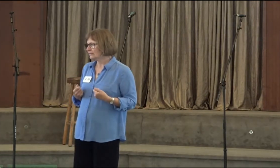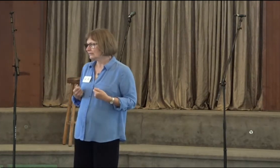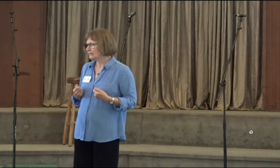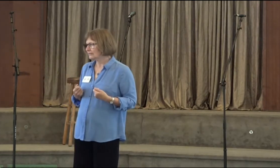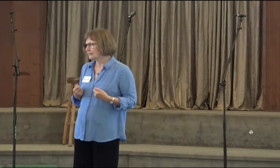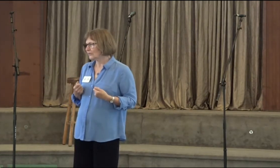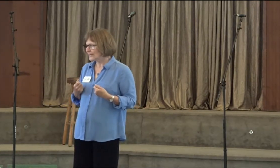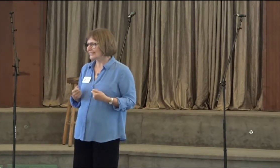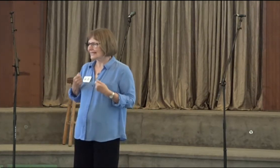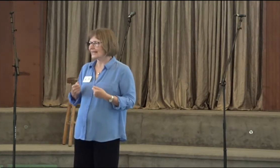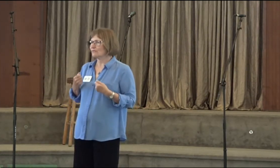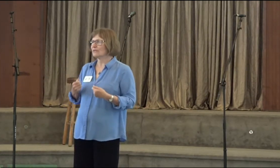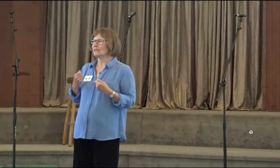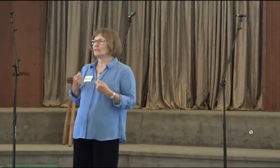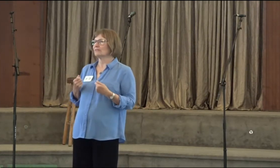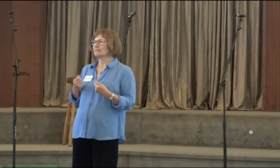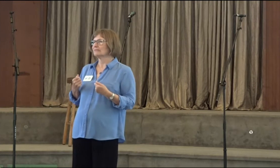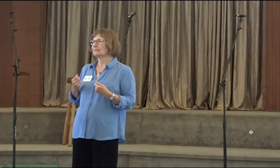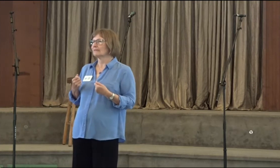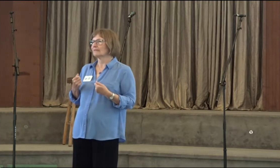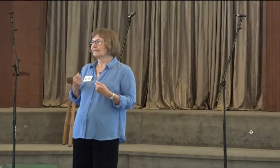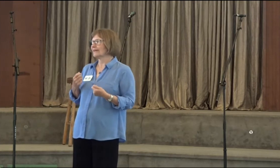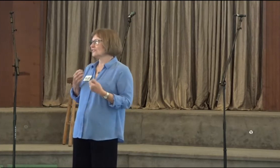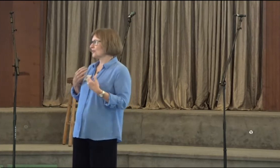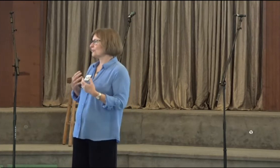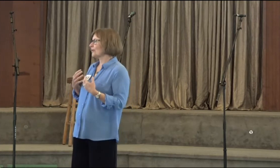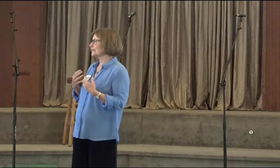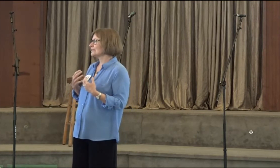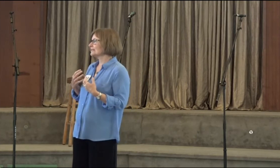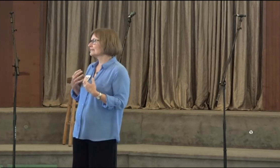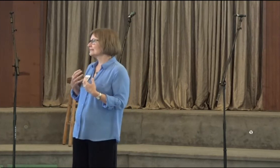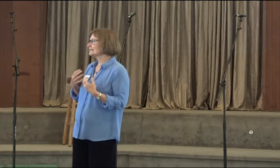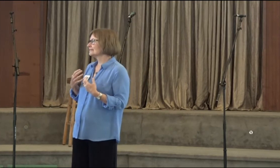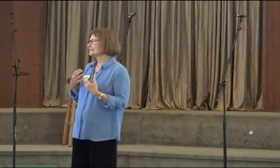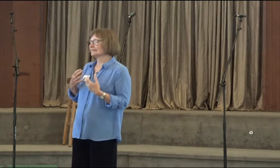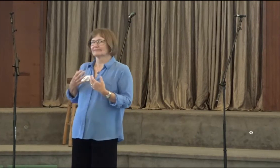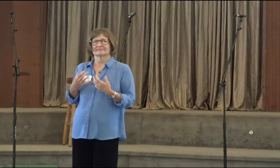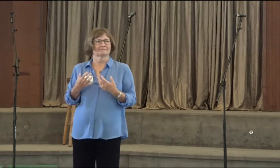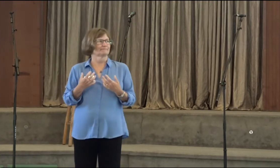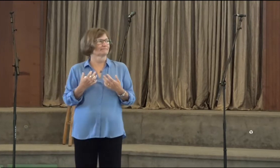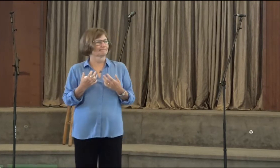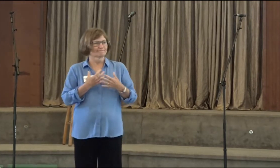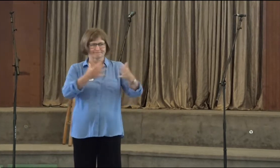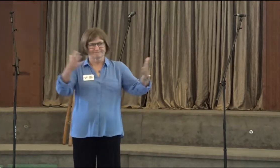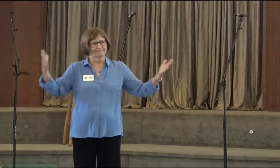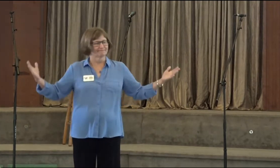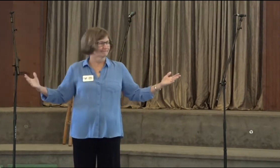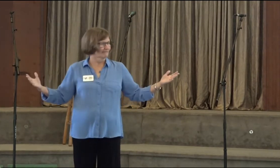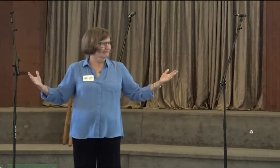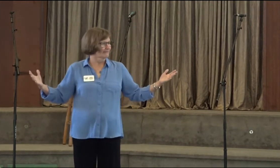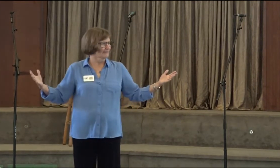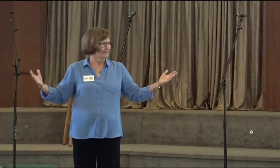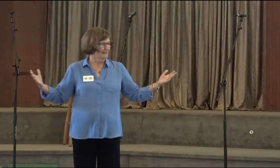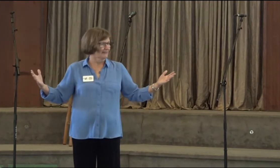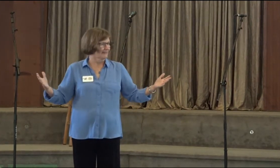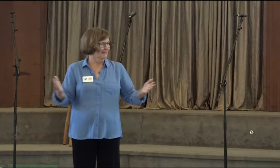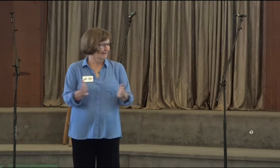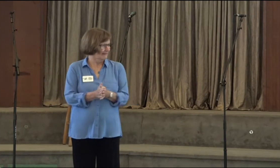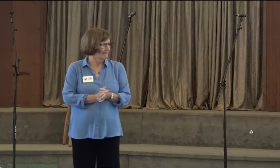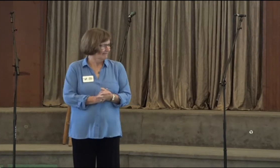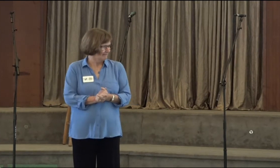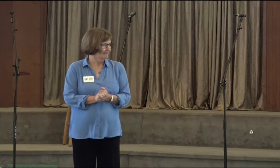through hard times, we stand with you. We stand with you. That is our promise.